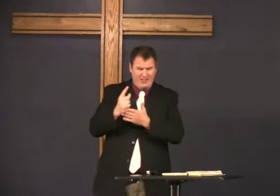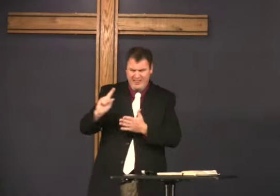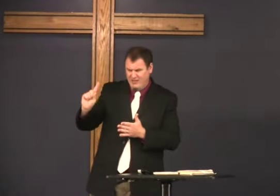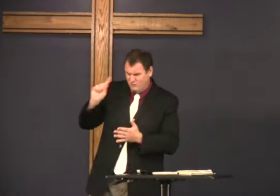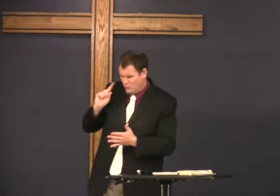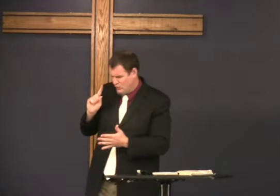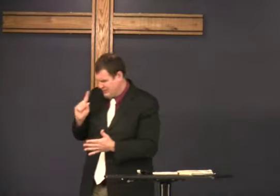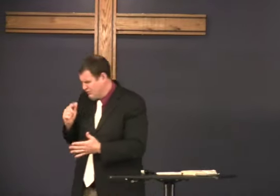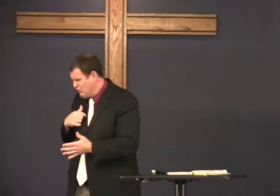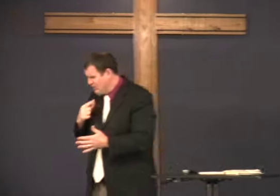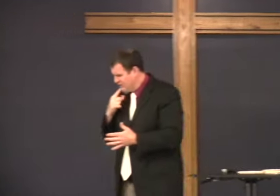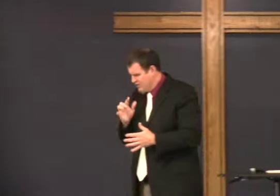last week